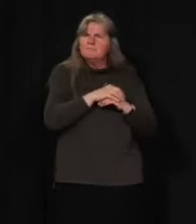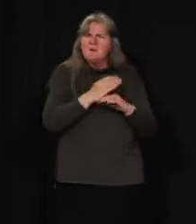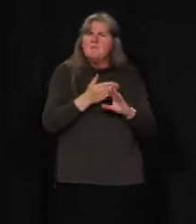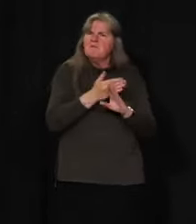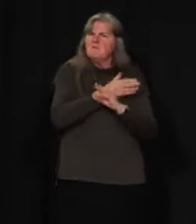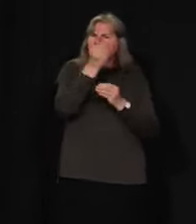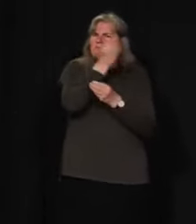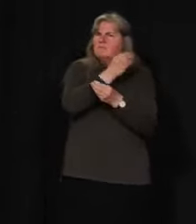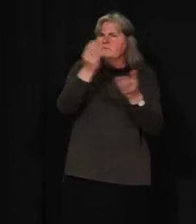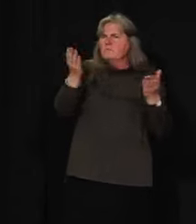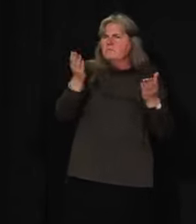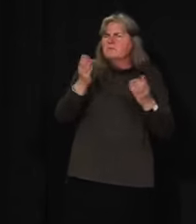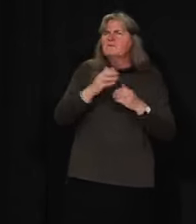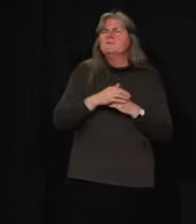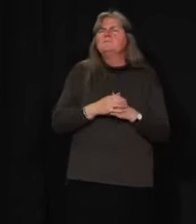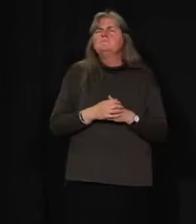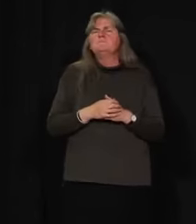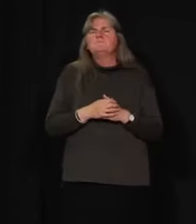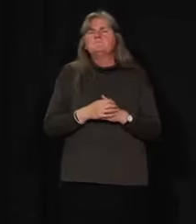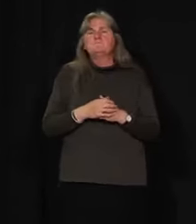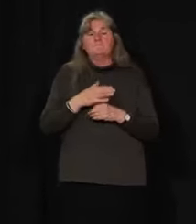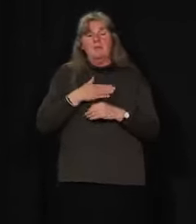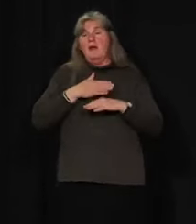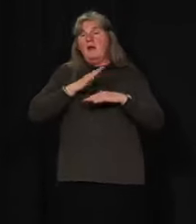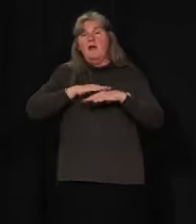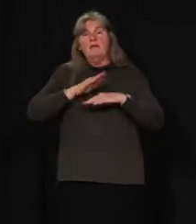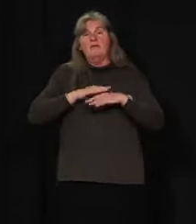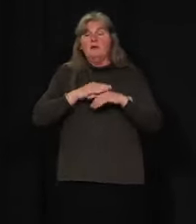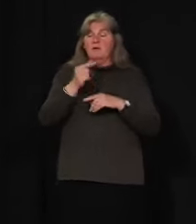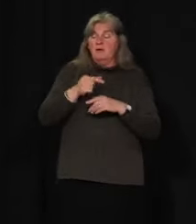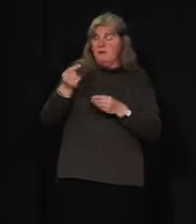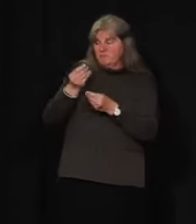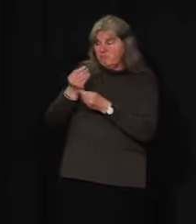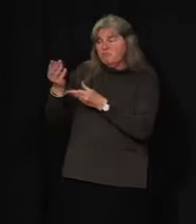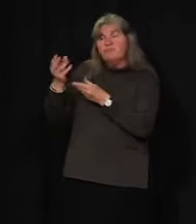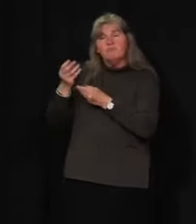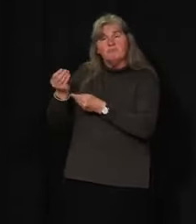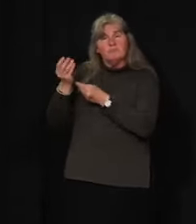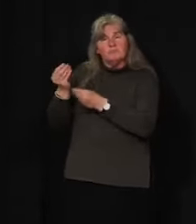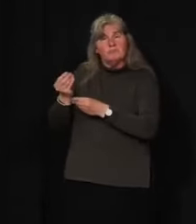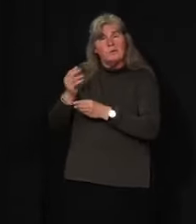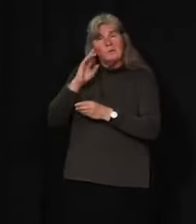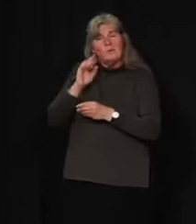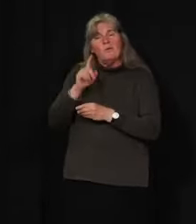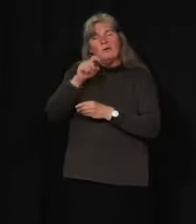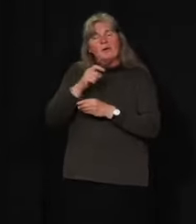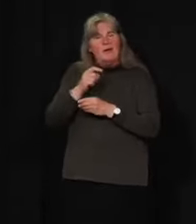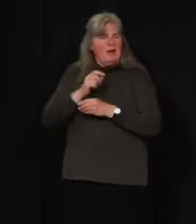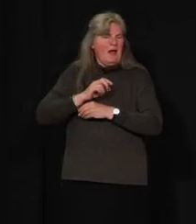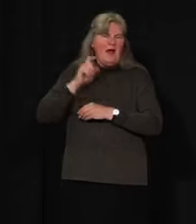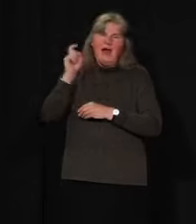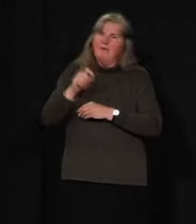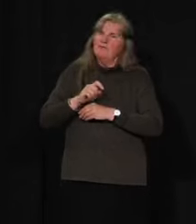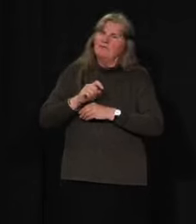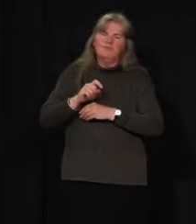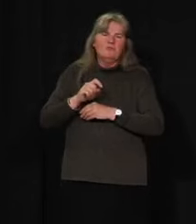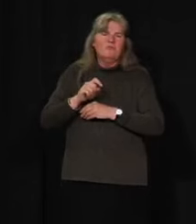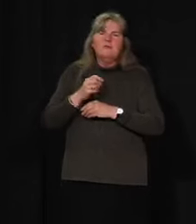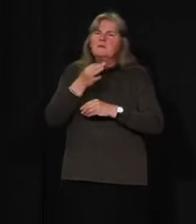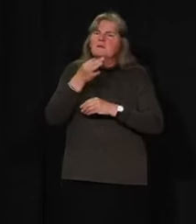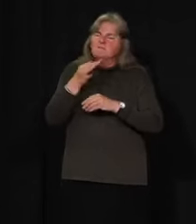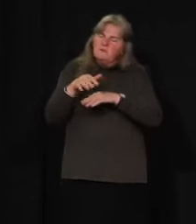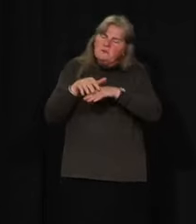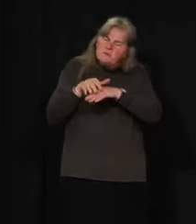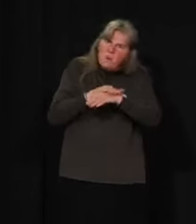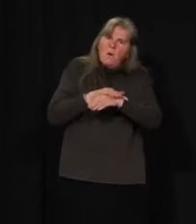before and to you, the public, my advice to government has always been that we need to be prepared to open borders gradually